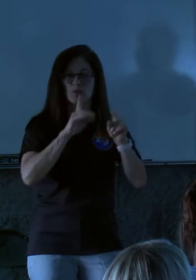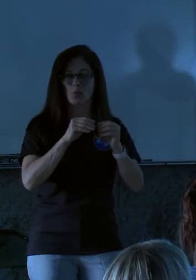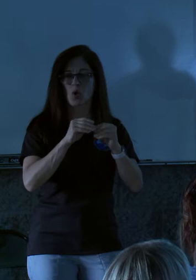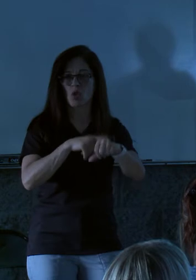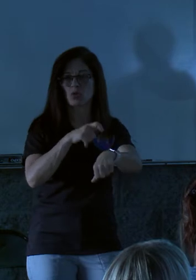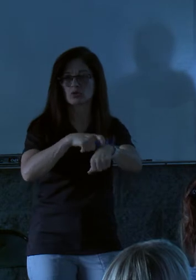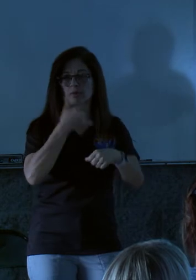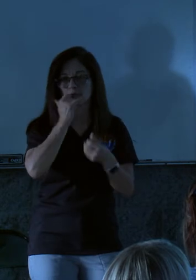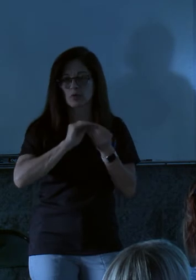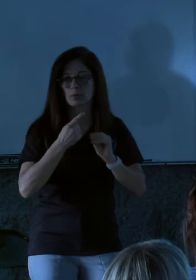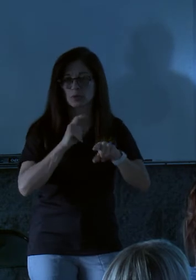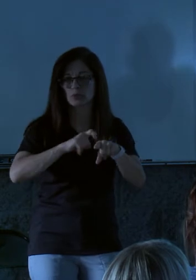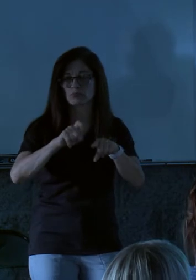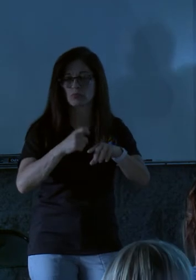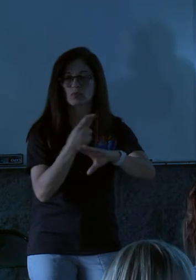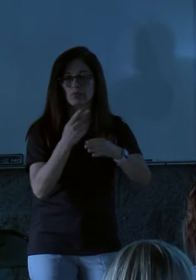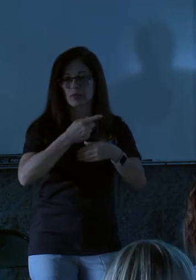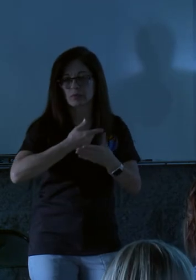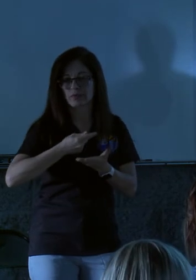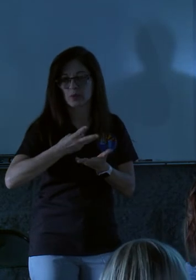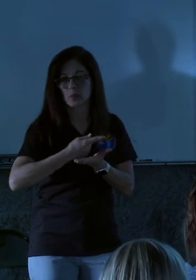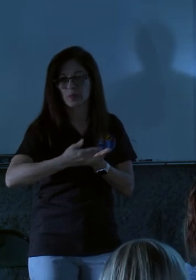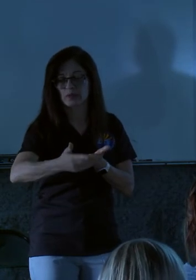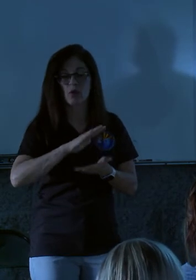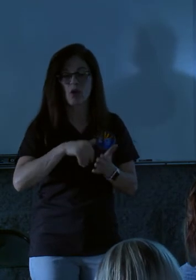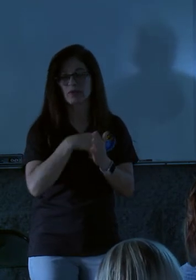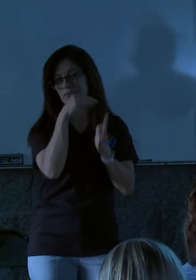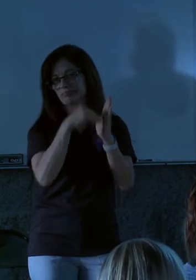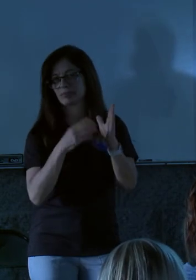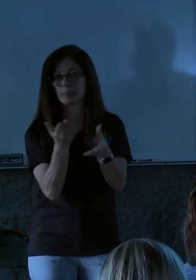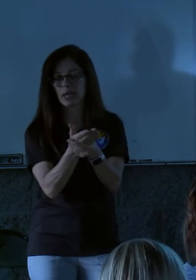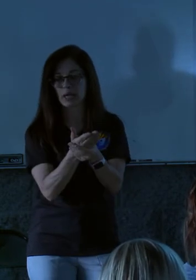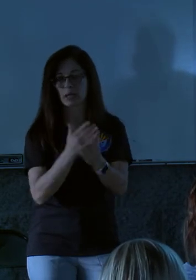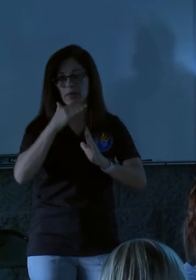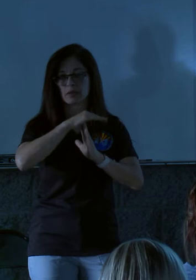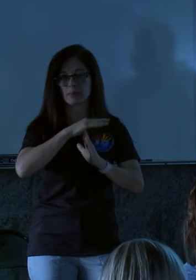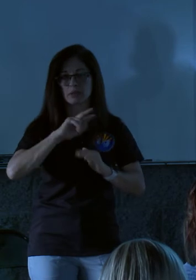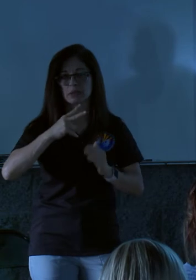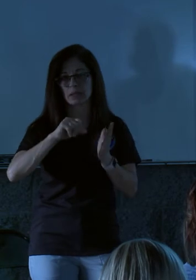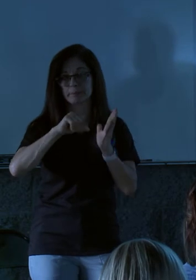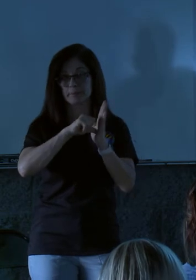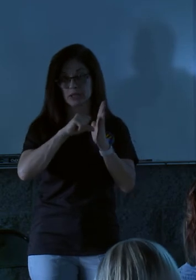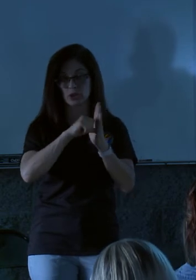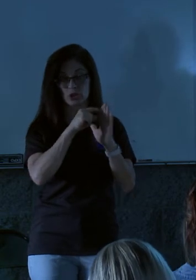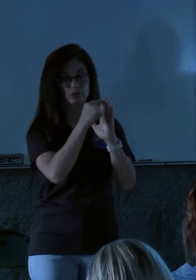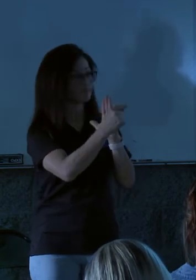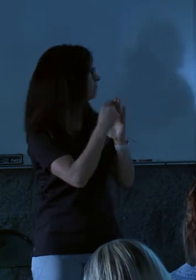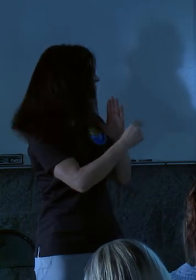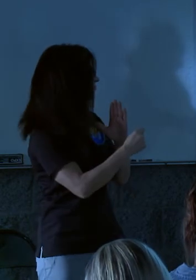you to reach out to us over the next few weeks. And all of that is listed on your packet on the top of the second page right here.